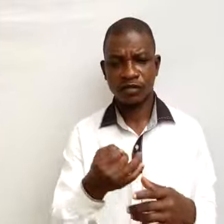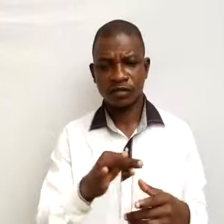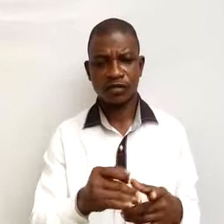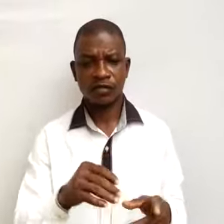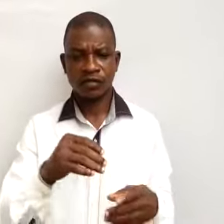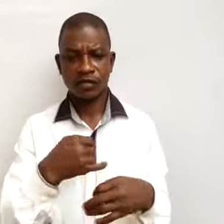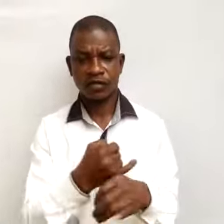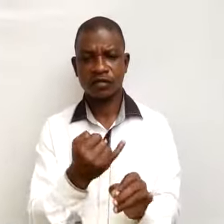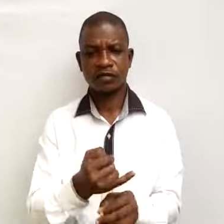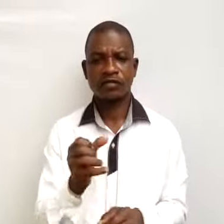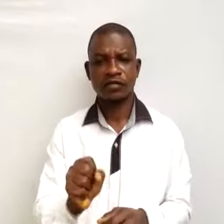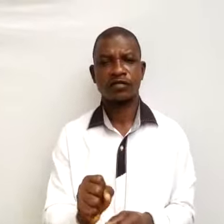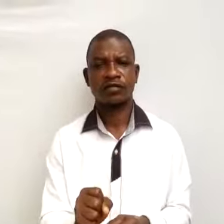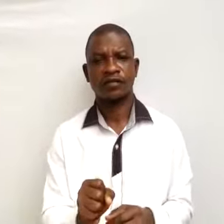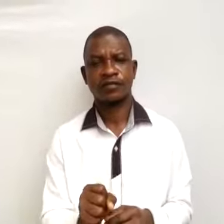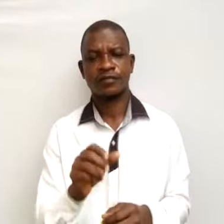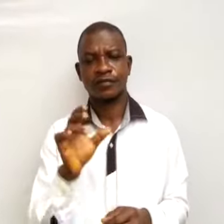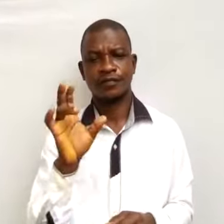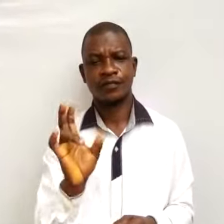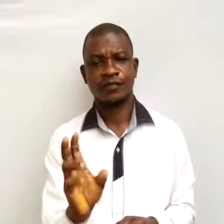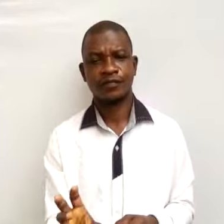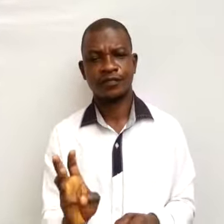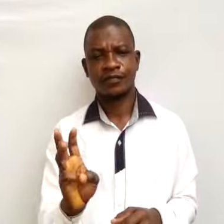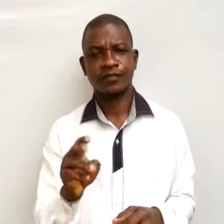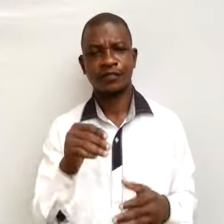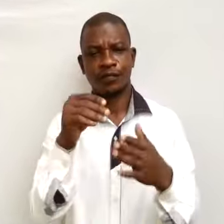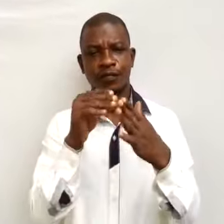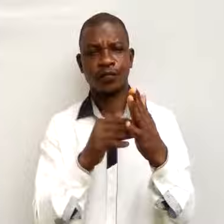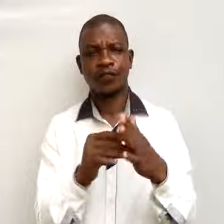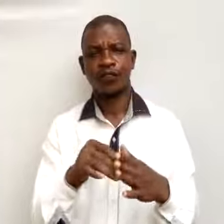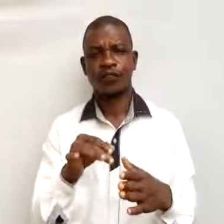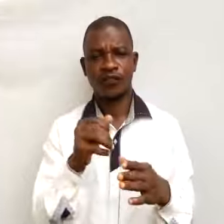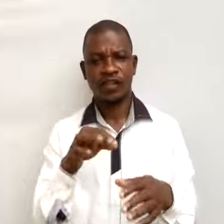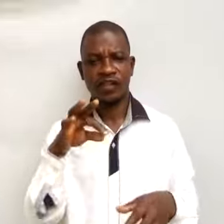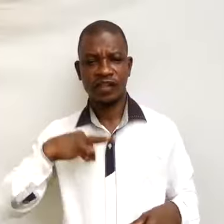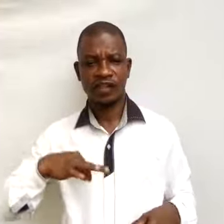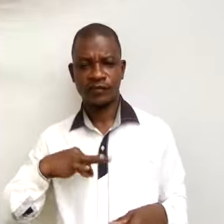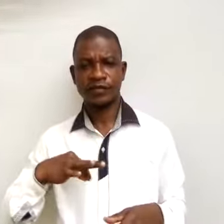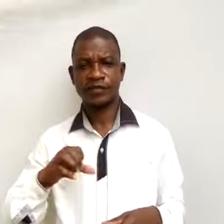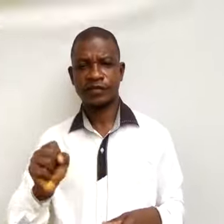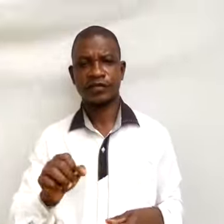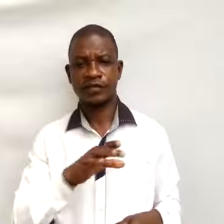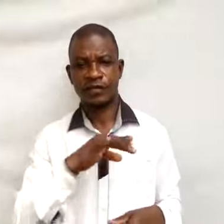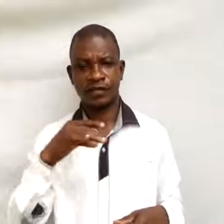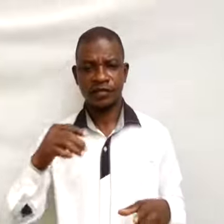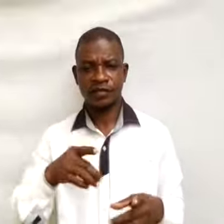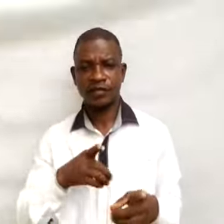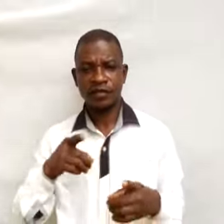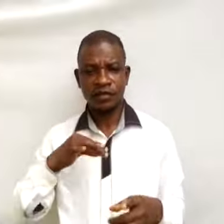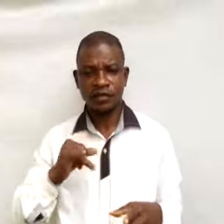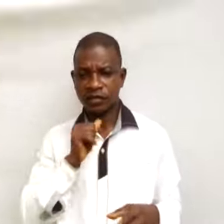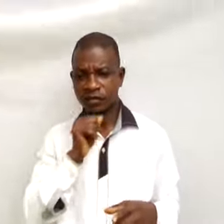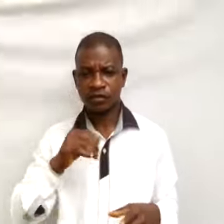industries. Six, state the advantages and disadvantages of